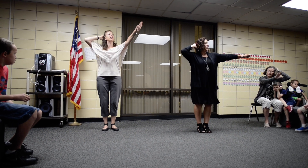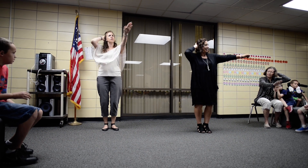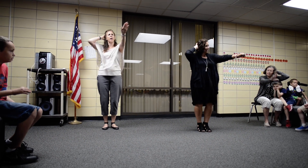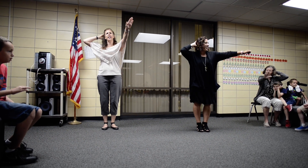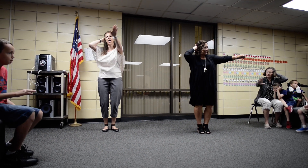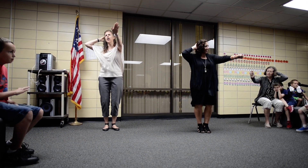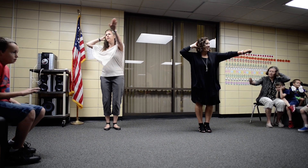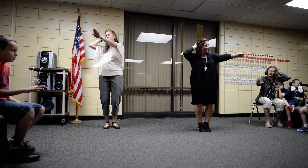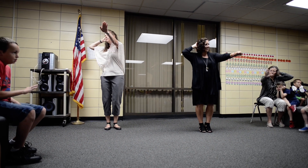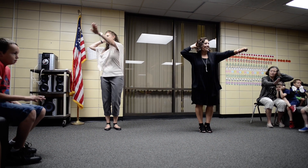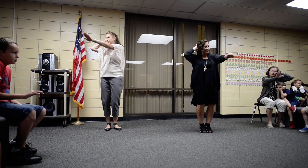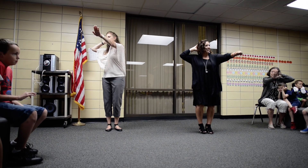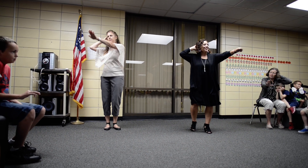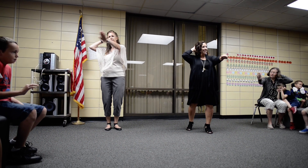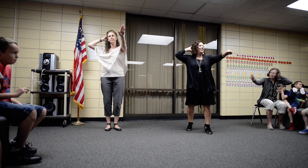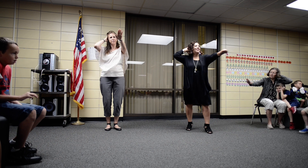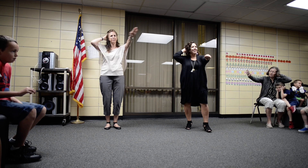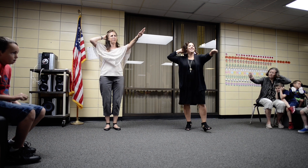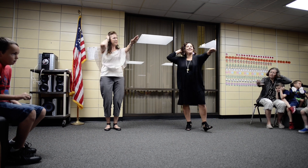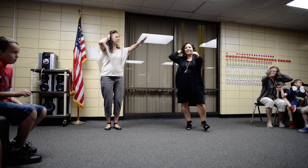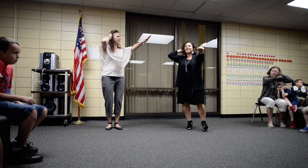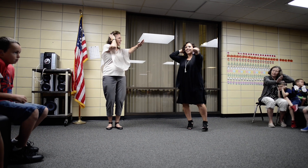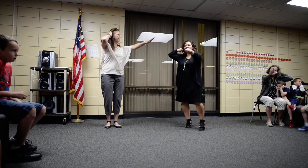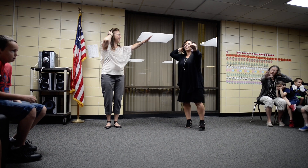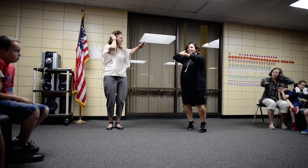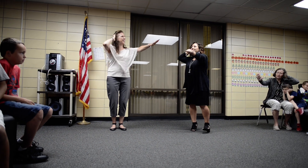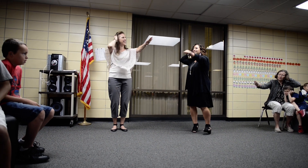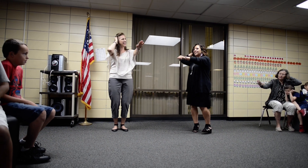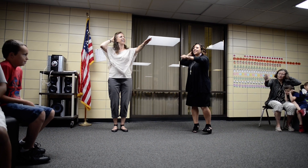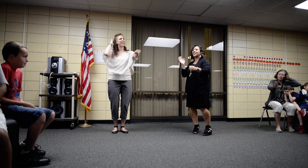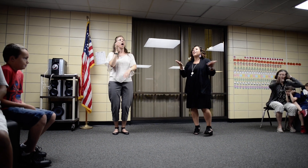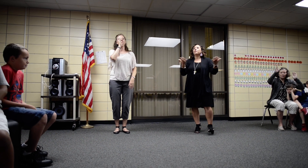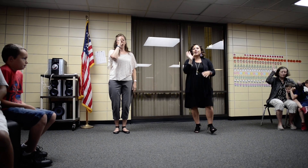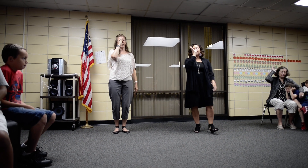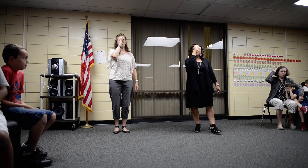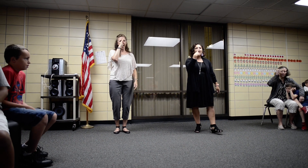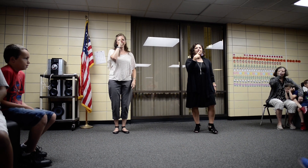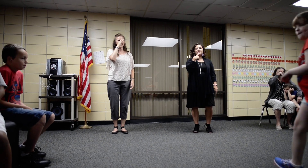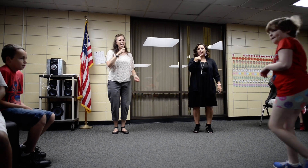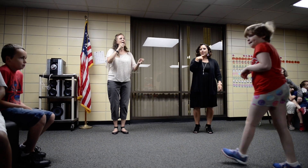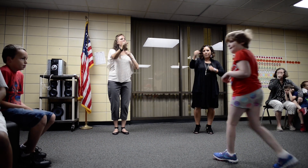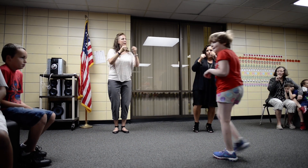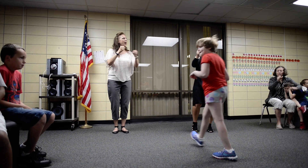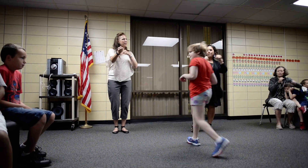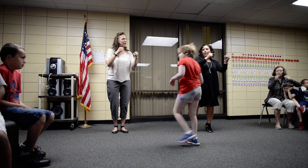mum,